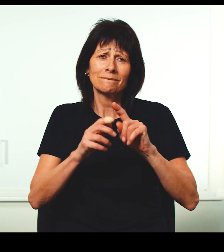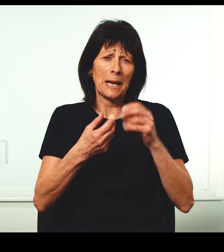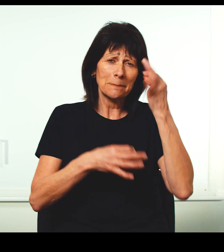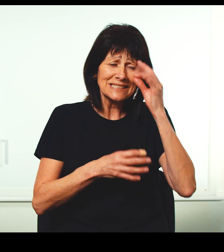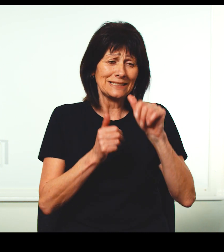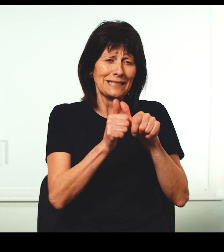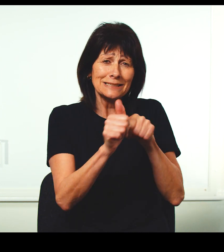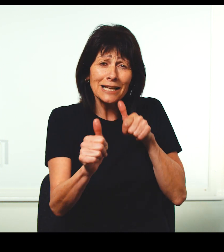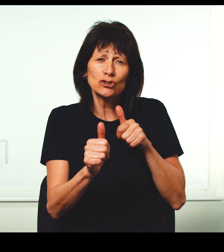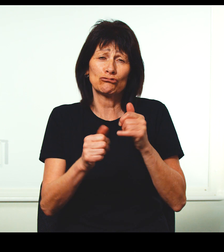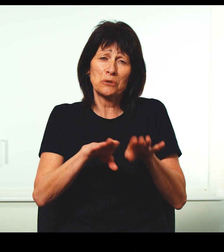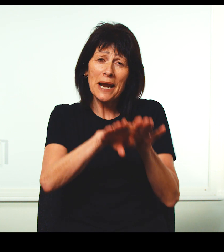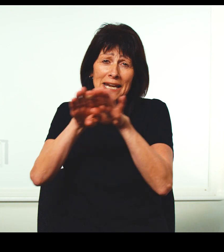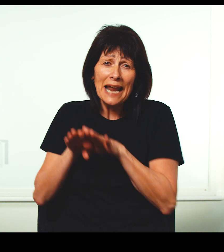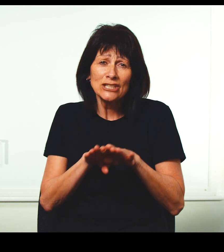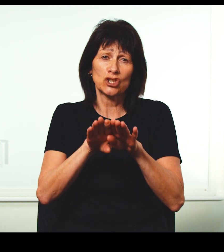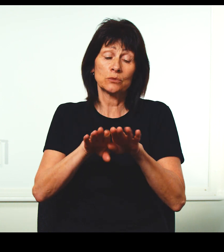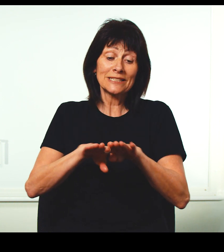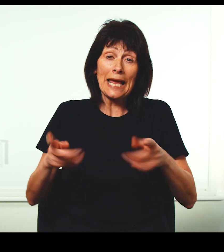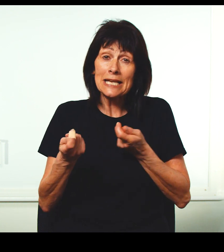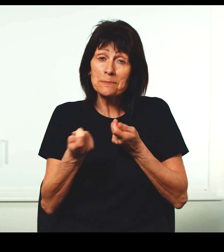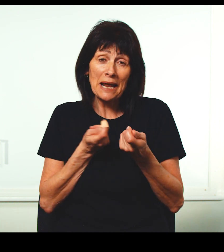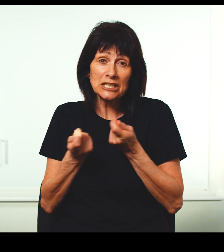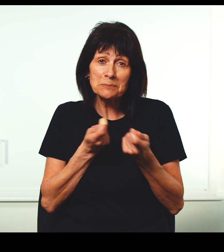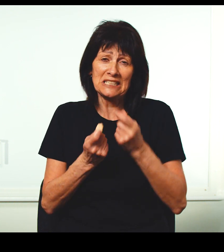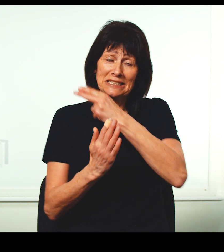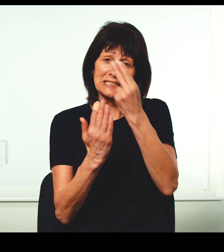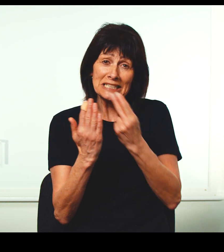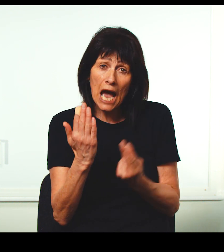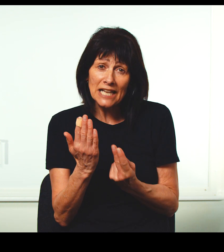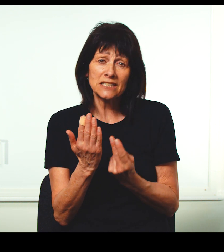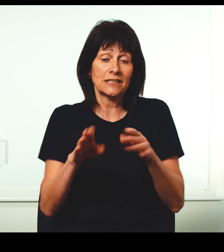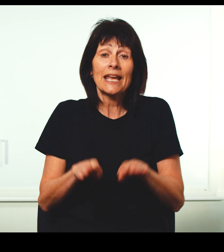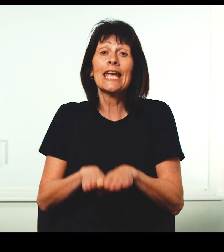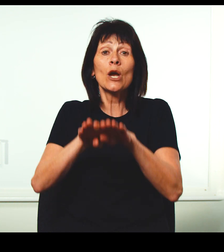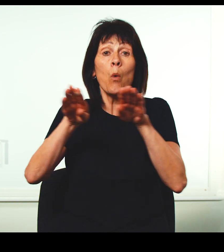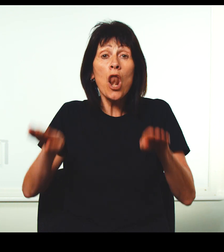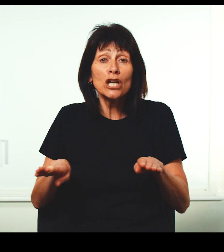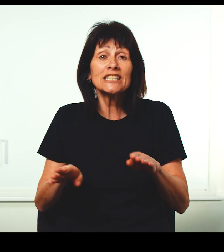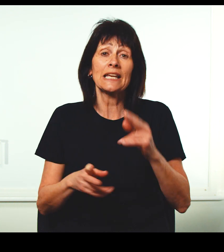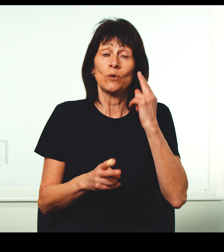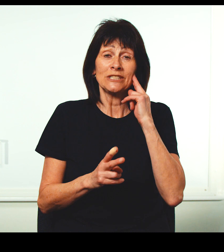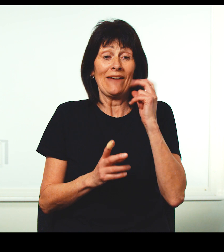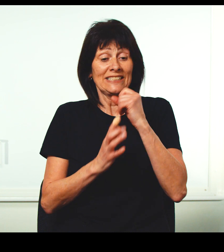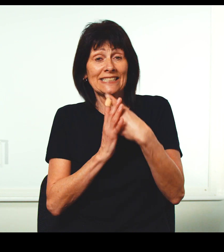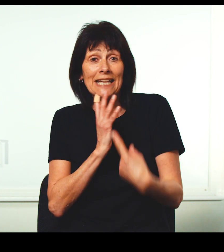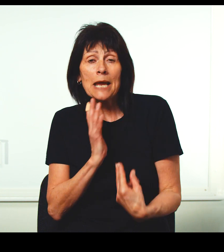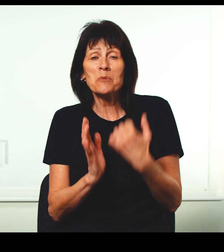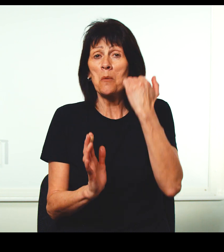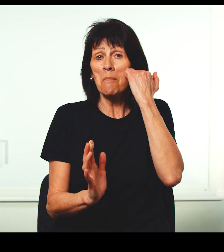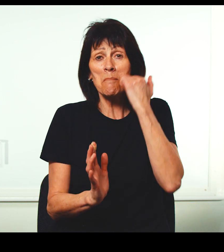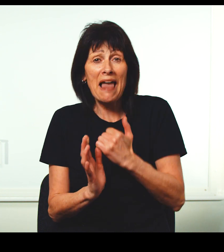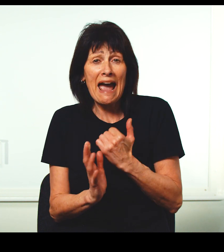have industrial committees, national committees, specialist committees for areas such as stage management, directors, designers, our